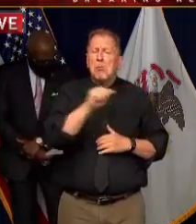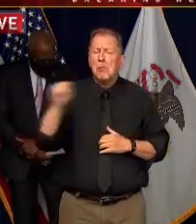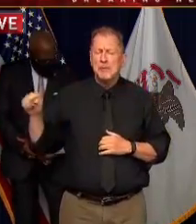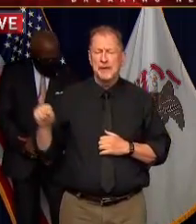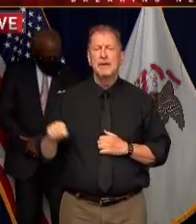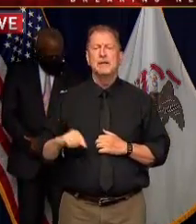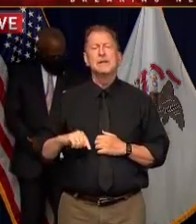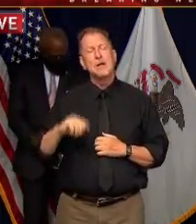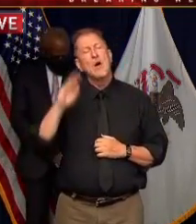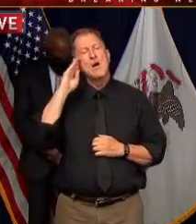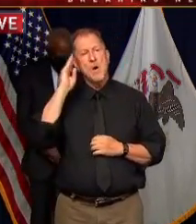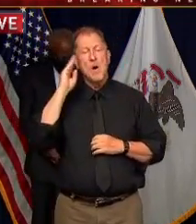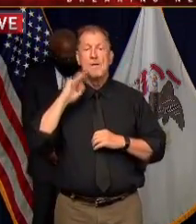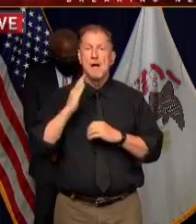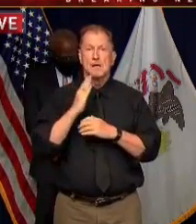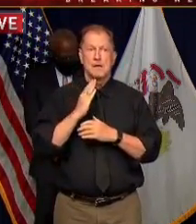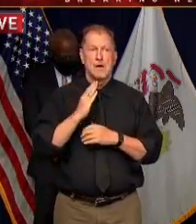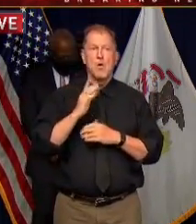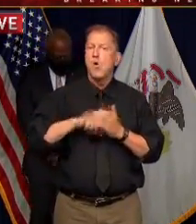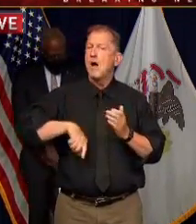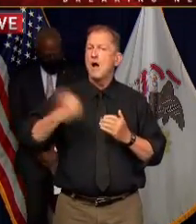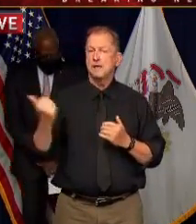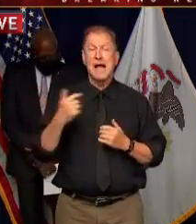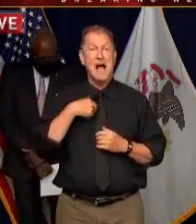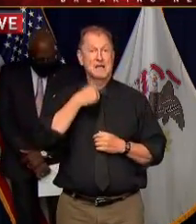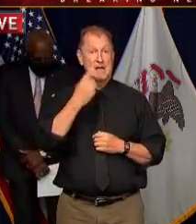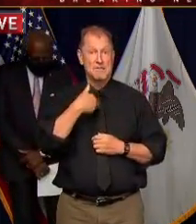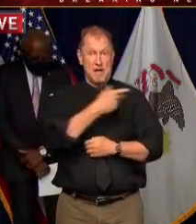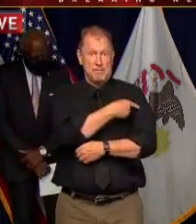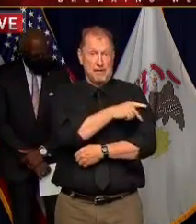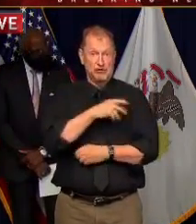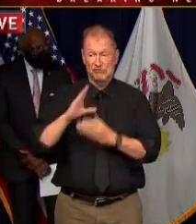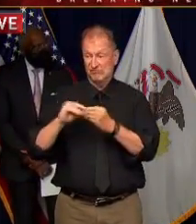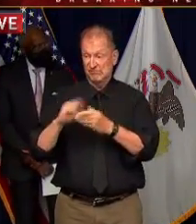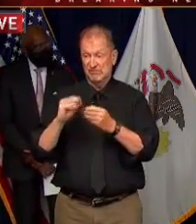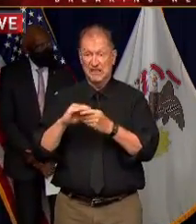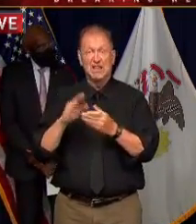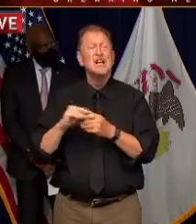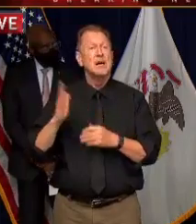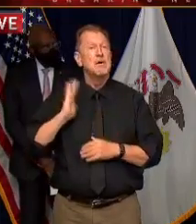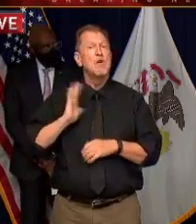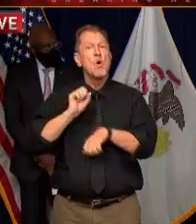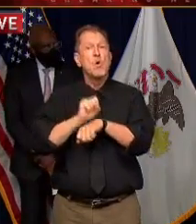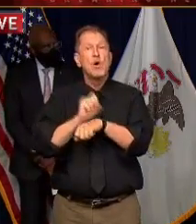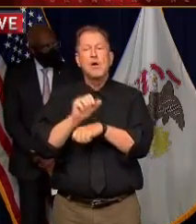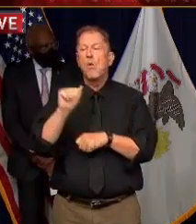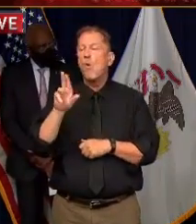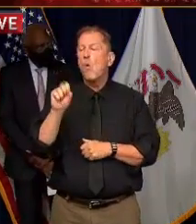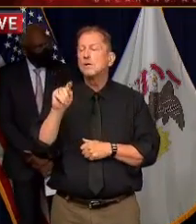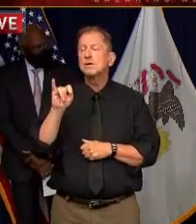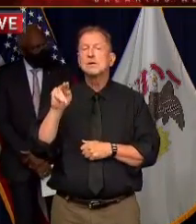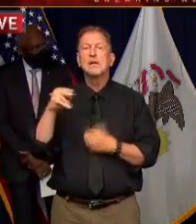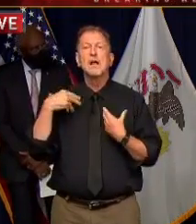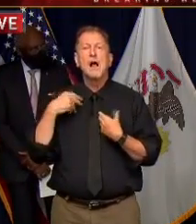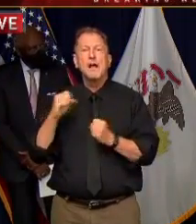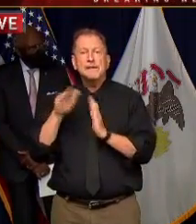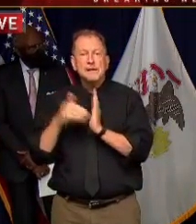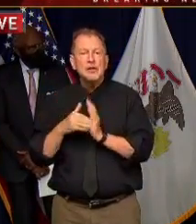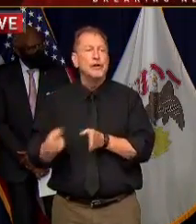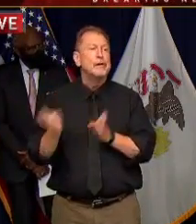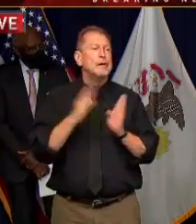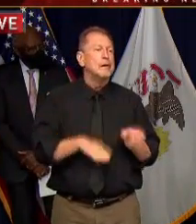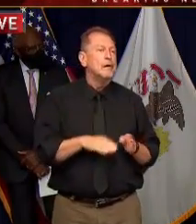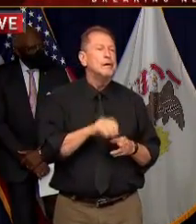that I'll tell you like I would tell my adult patients if I were still at the Austin Health Center or the or Stroger Hospital or the Cottage Grove Clinic